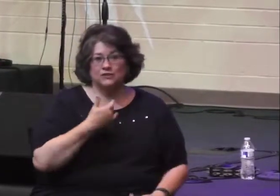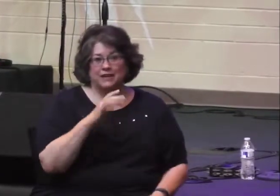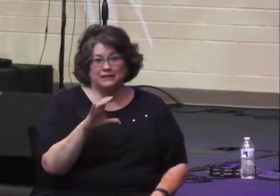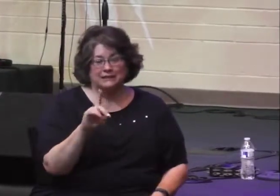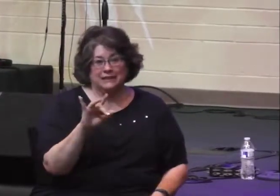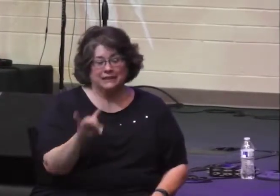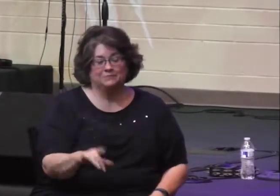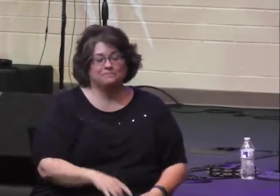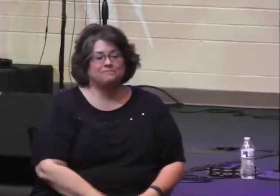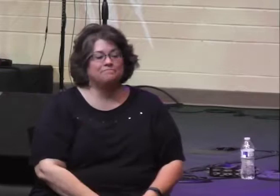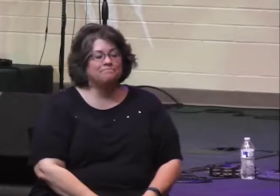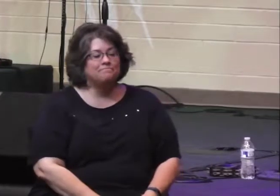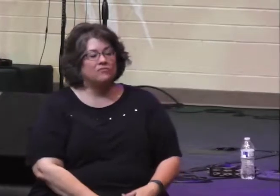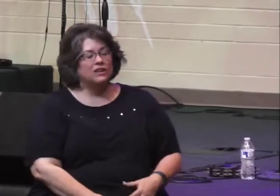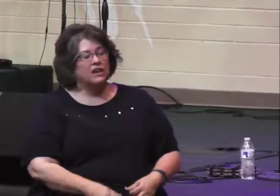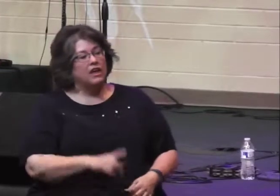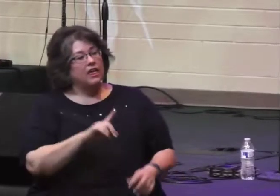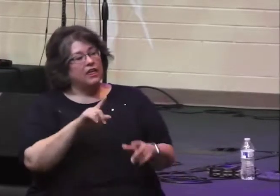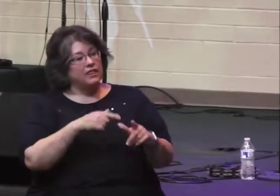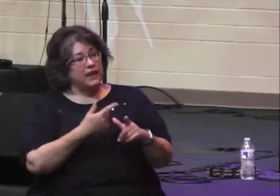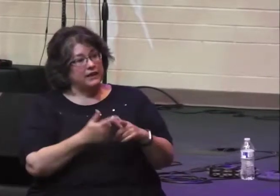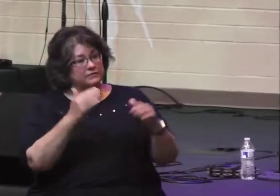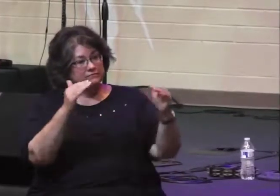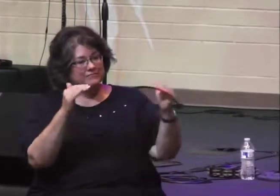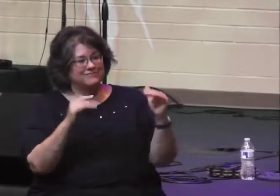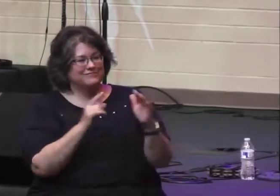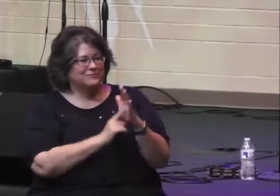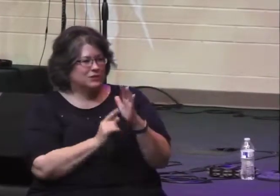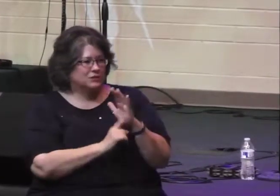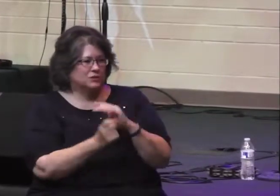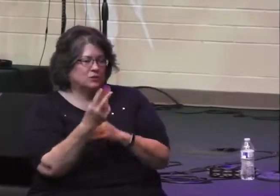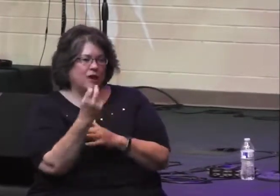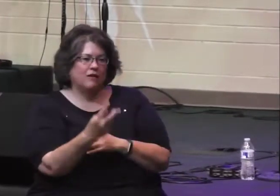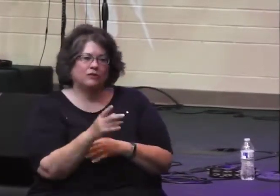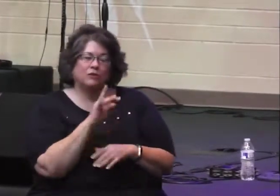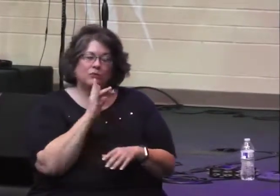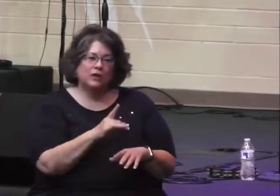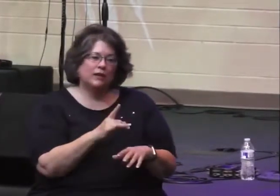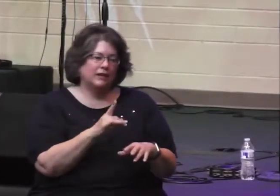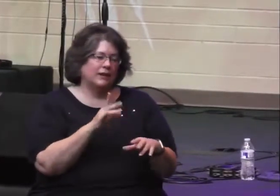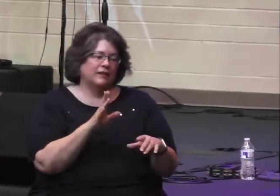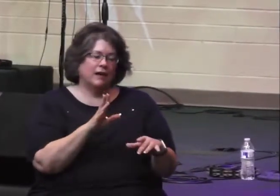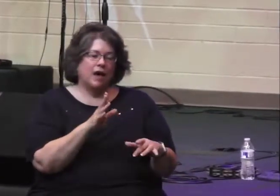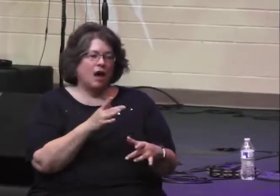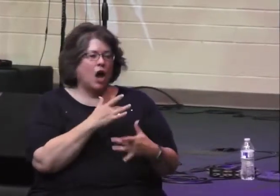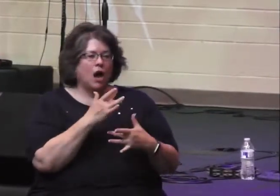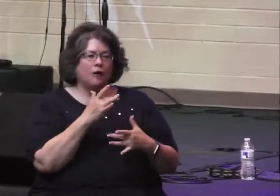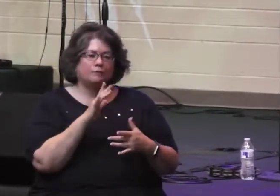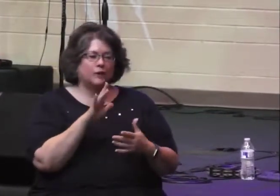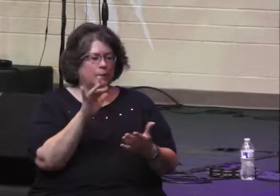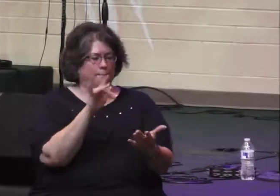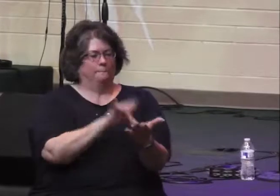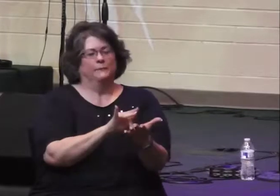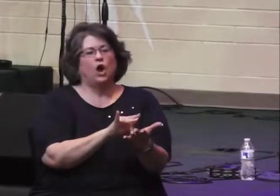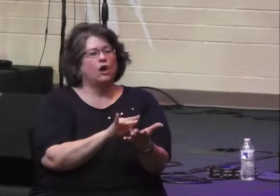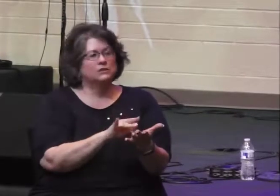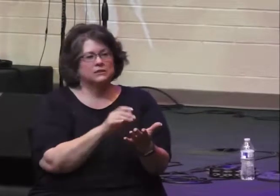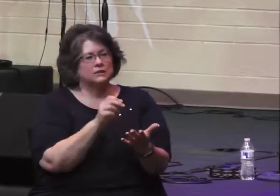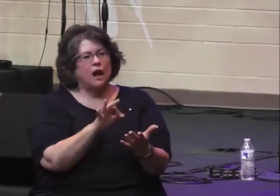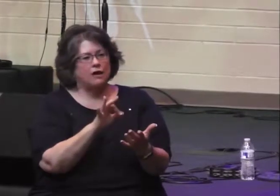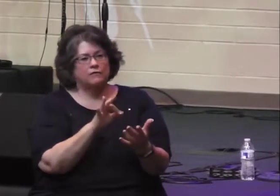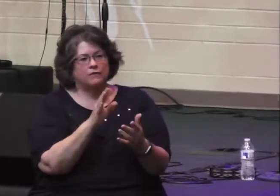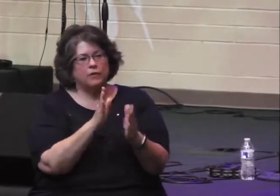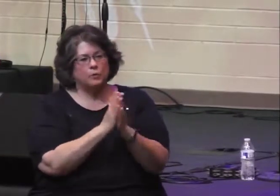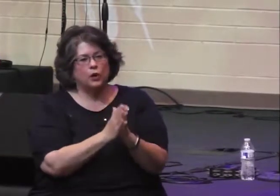doing. And then he continues in verse 12, and here we're really getting down to the heart of this prayer, the